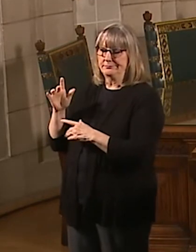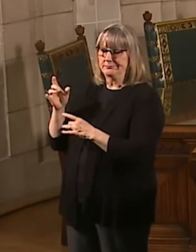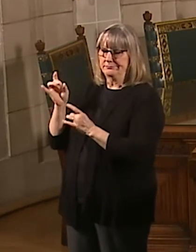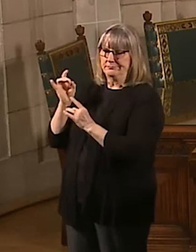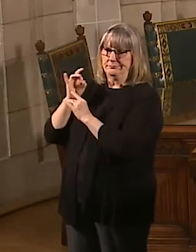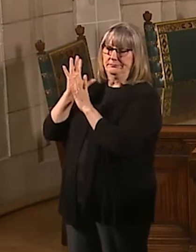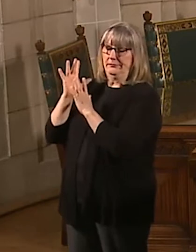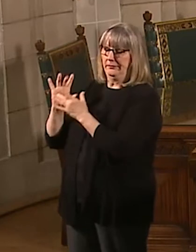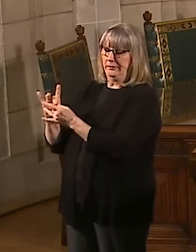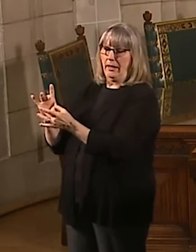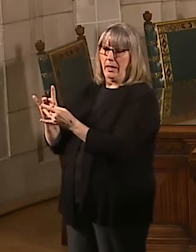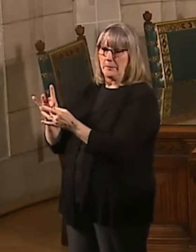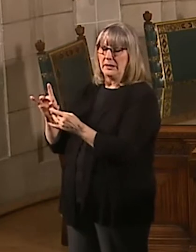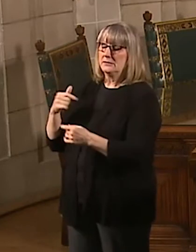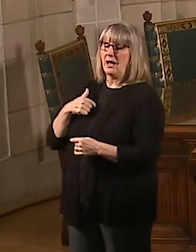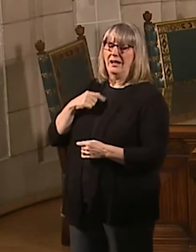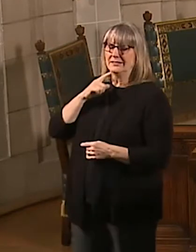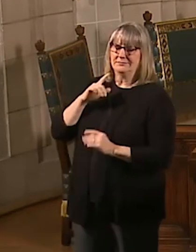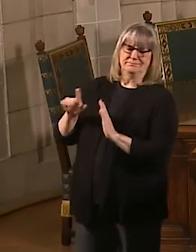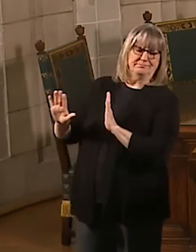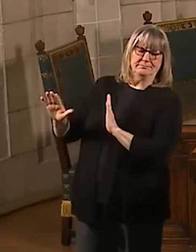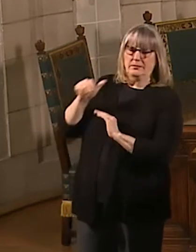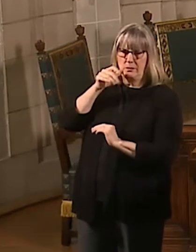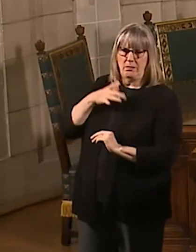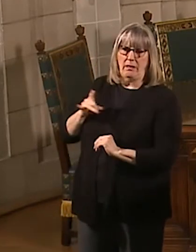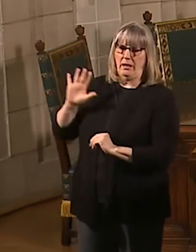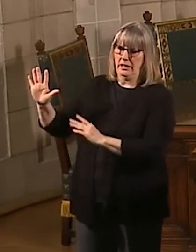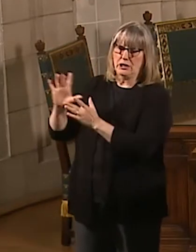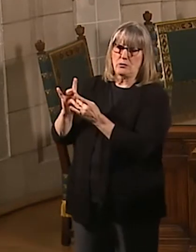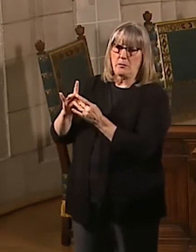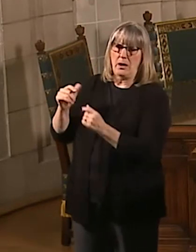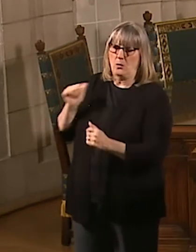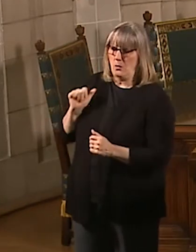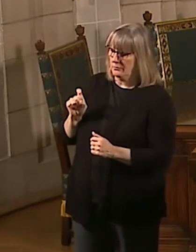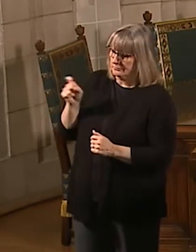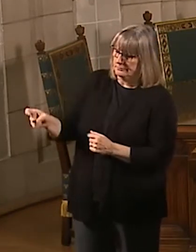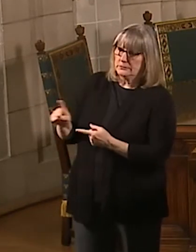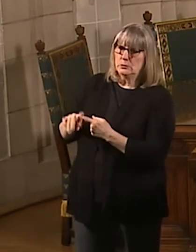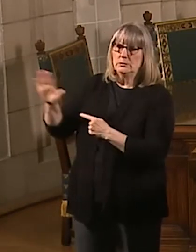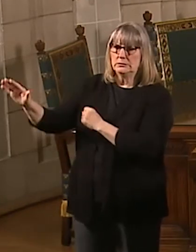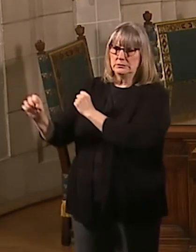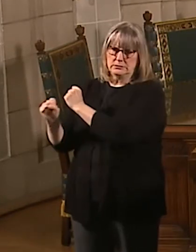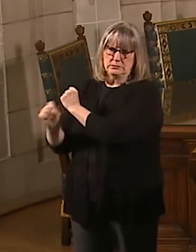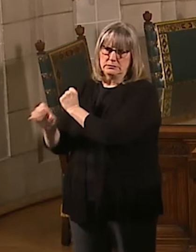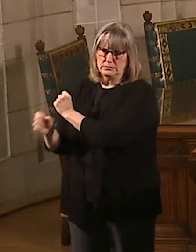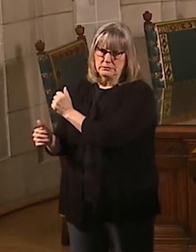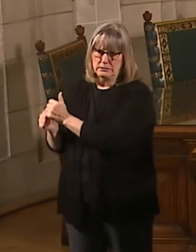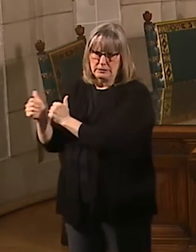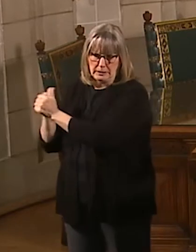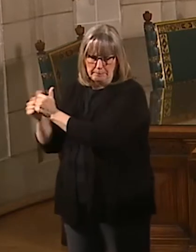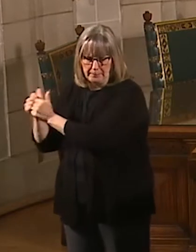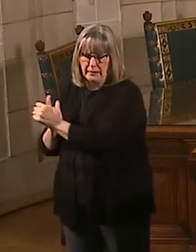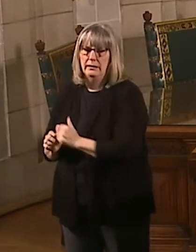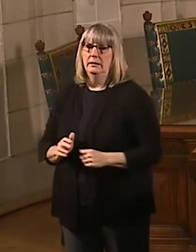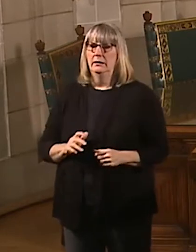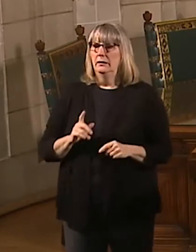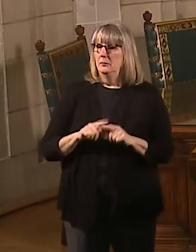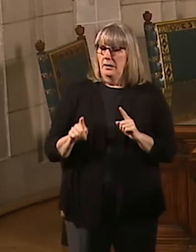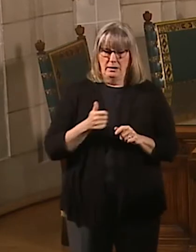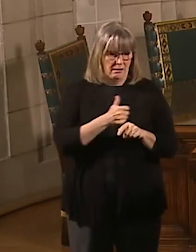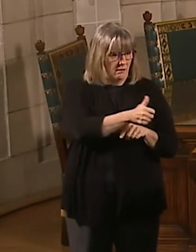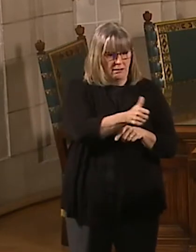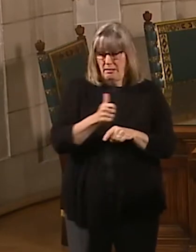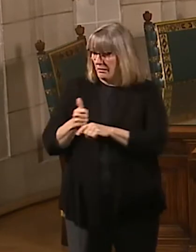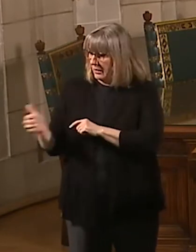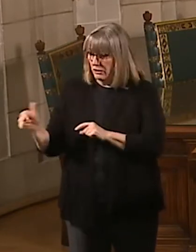said that I would not be contributing to his campaign. So I think they're two very different things. I don't think they're I think when you're talking about allegations